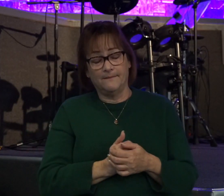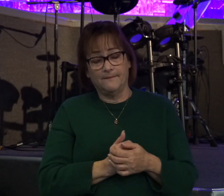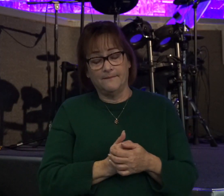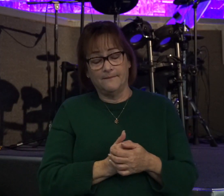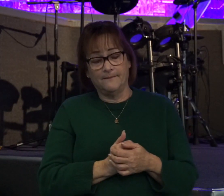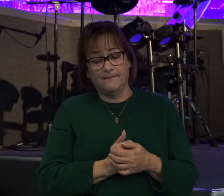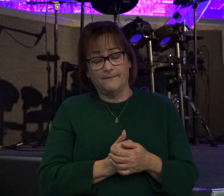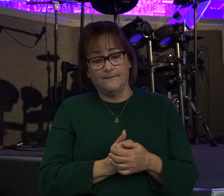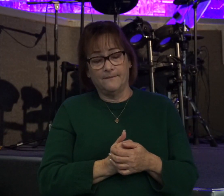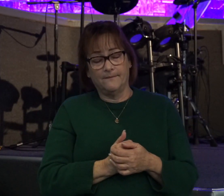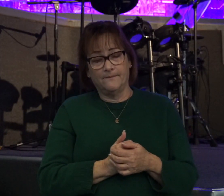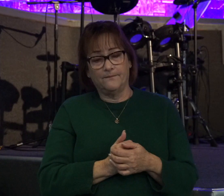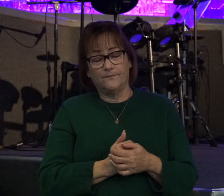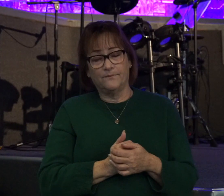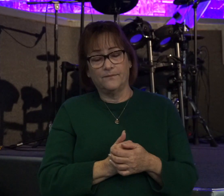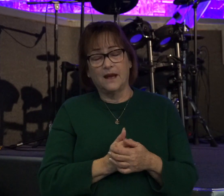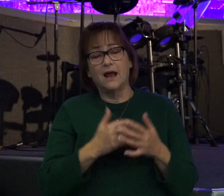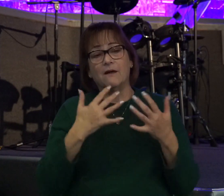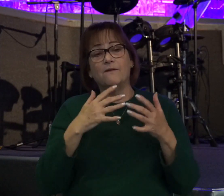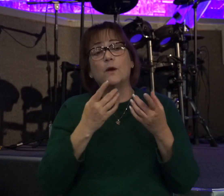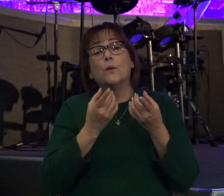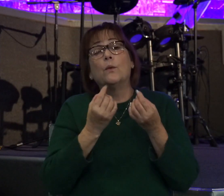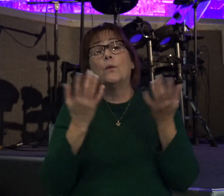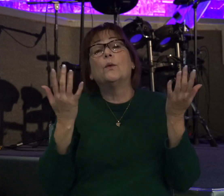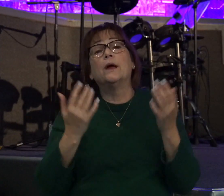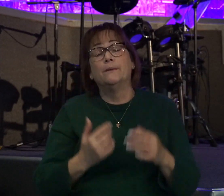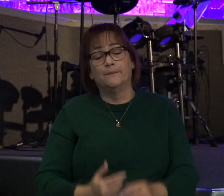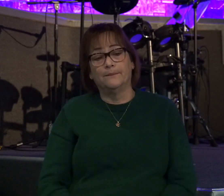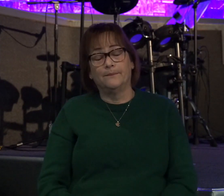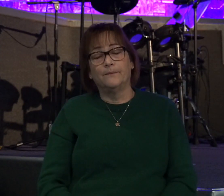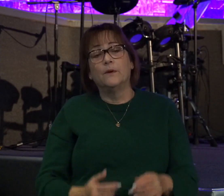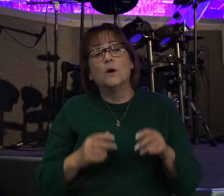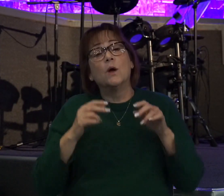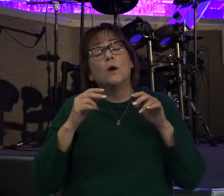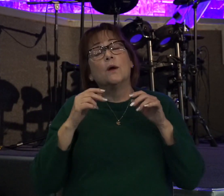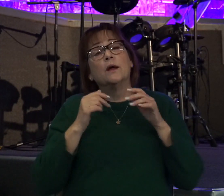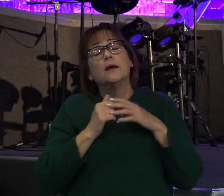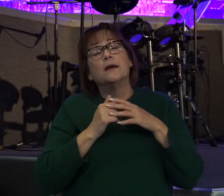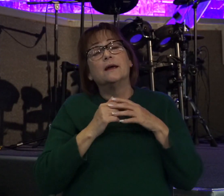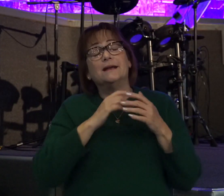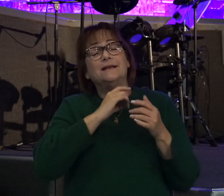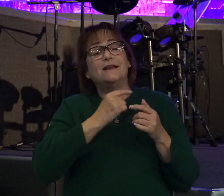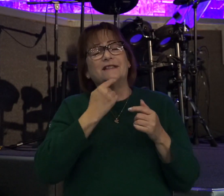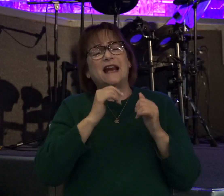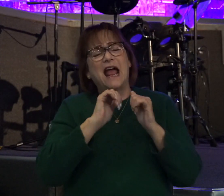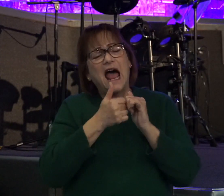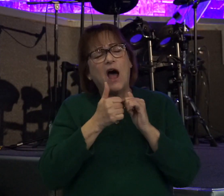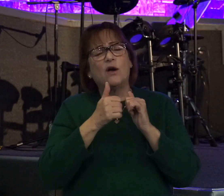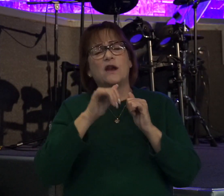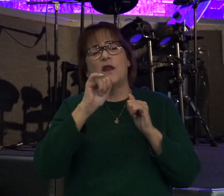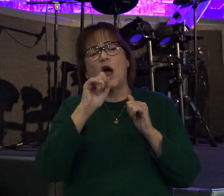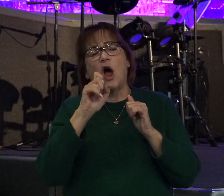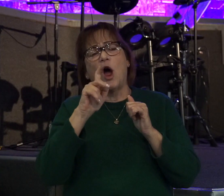And look at what fear did. Look at what fear did. David said, How can the ark of the Lord come to me?